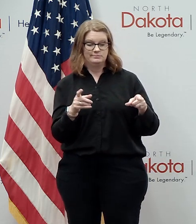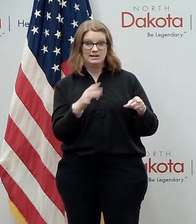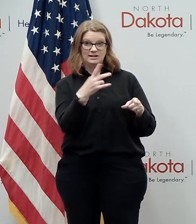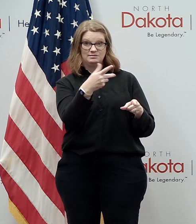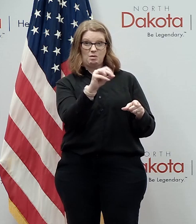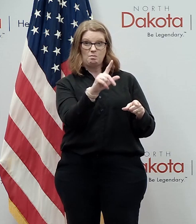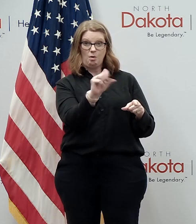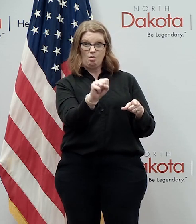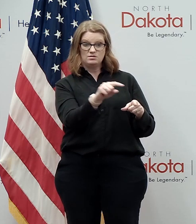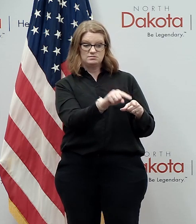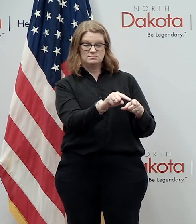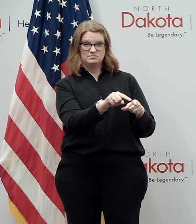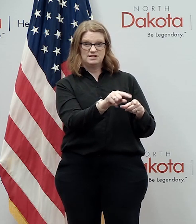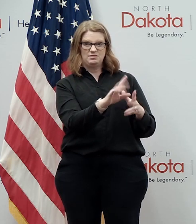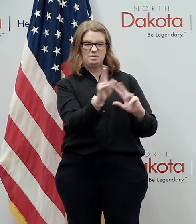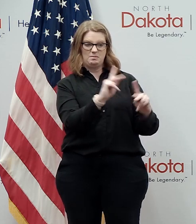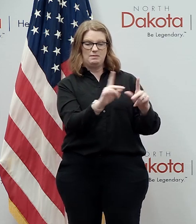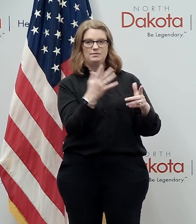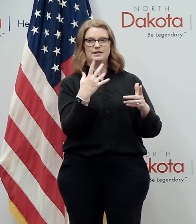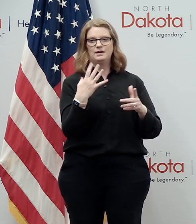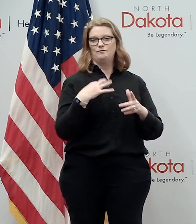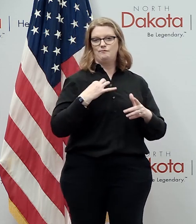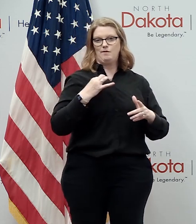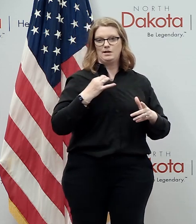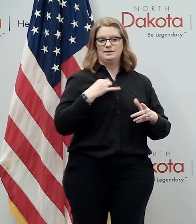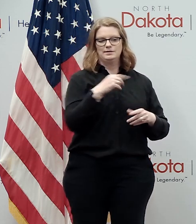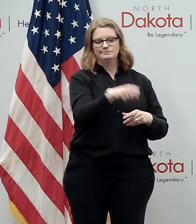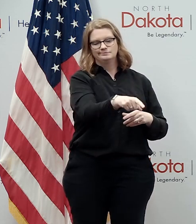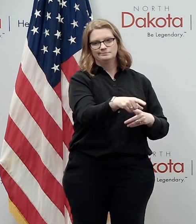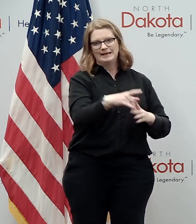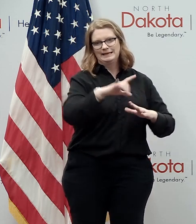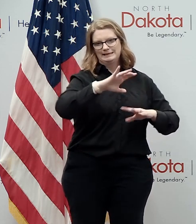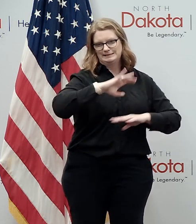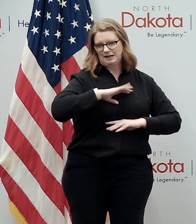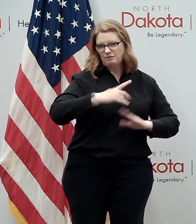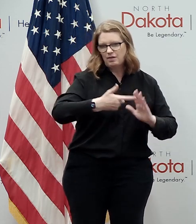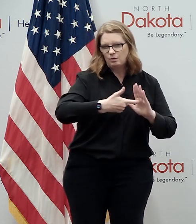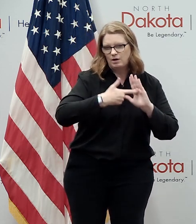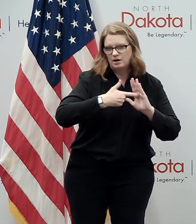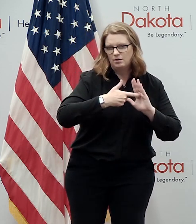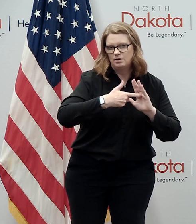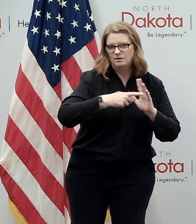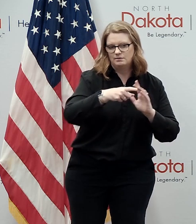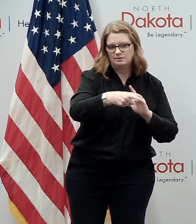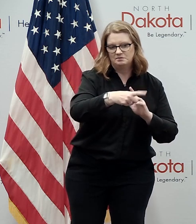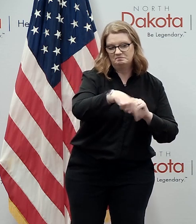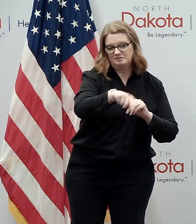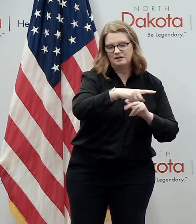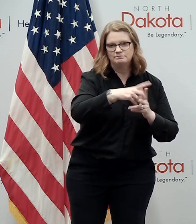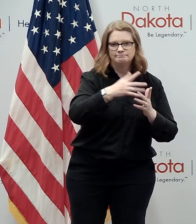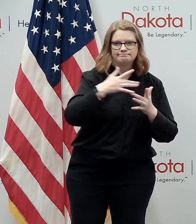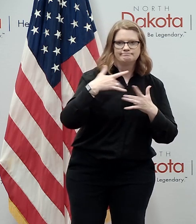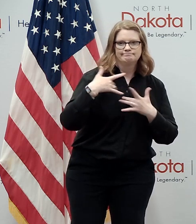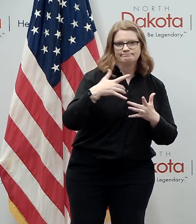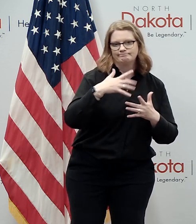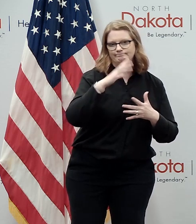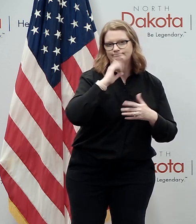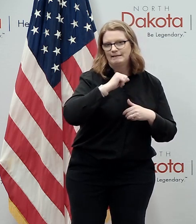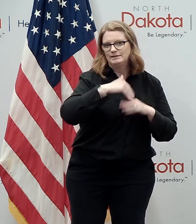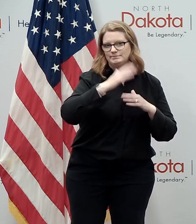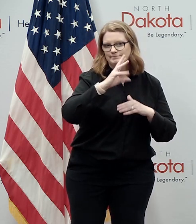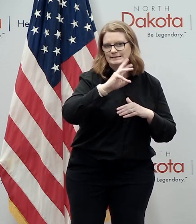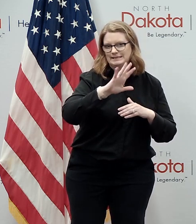at those polling centers uh you know fit into some of the criteria that we had uh here uh they certainly fit into the over 65